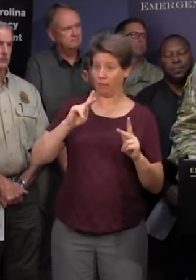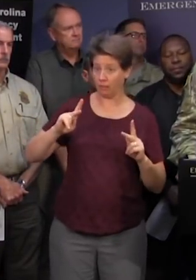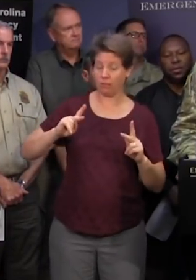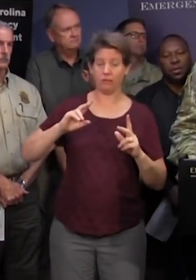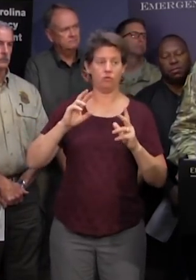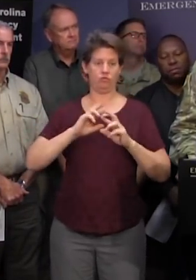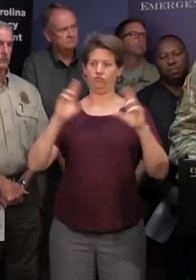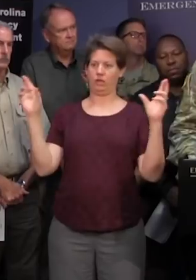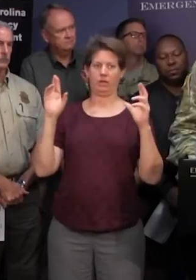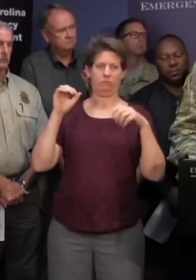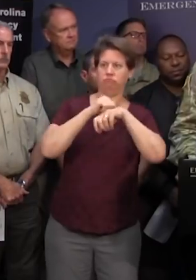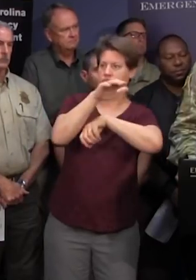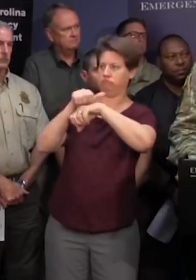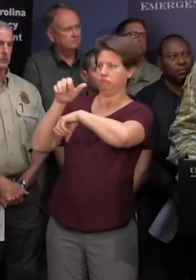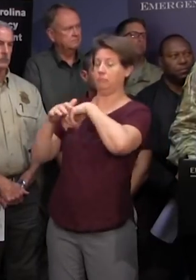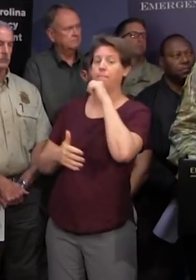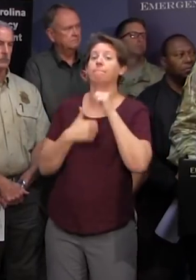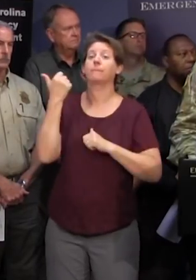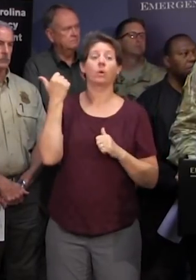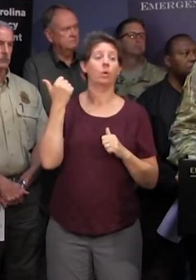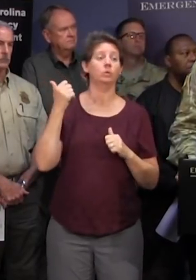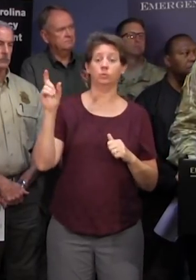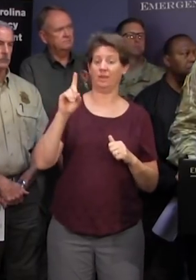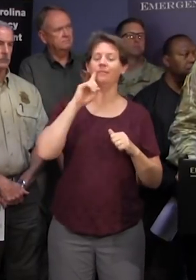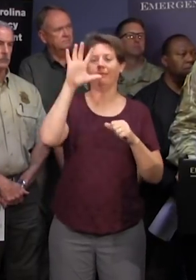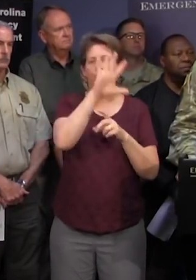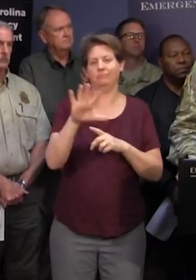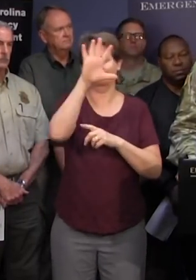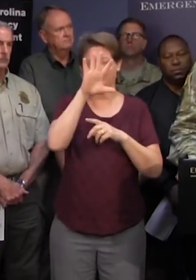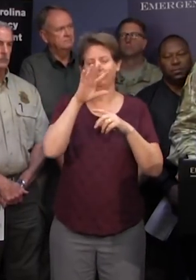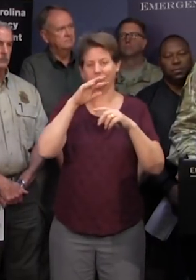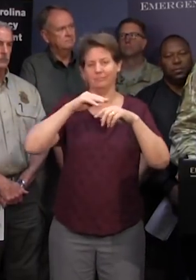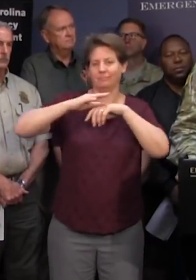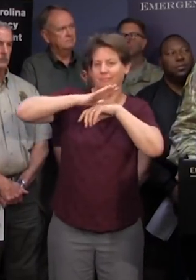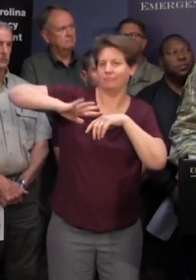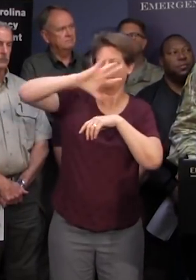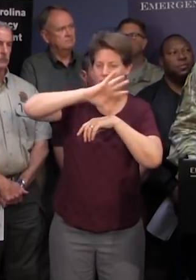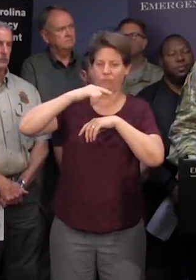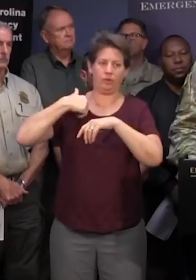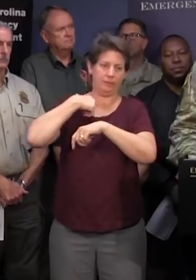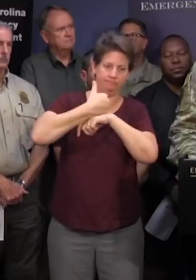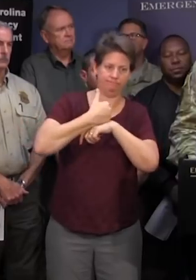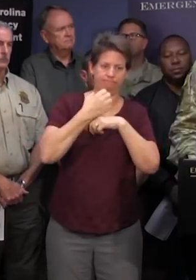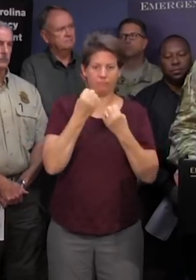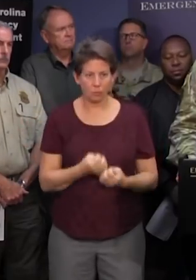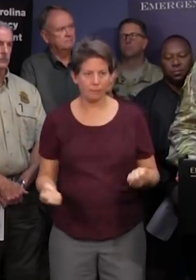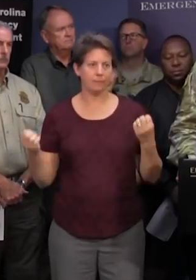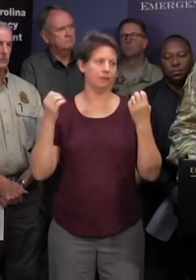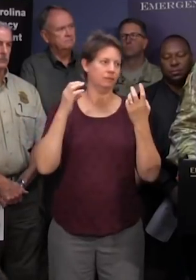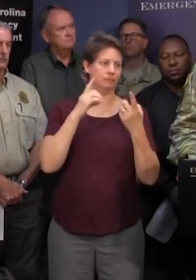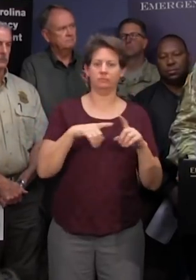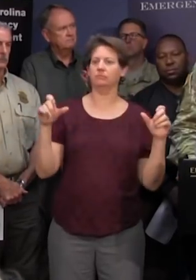that have been deployed uh... most of those right now are deployed in the affected area we have been pre-positioning equipment that's specially